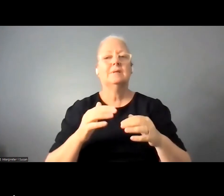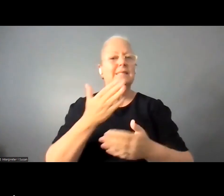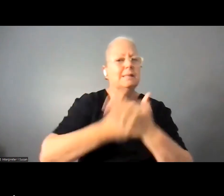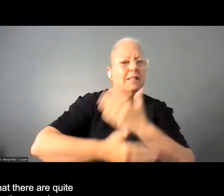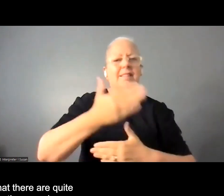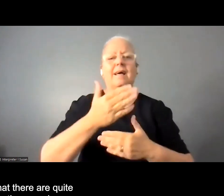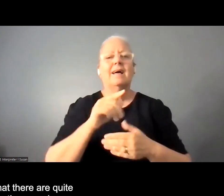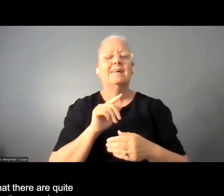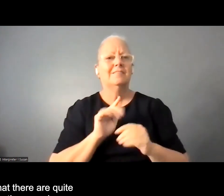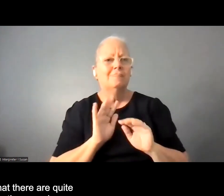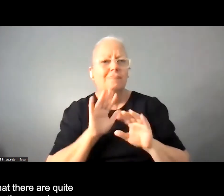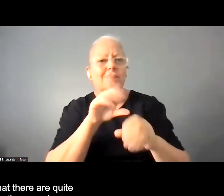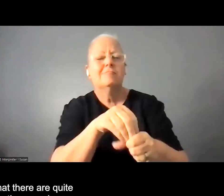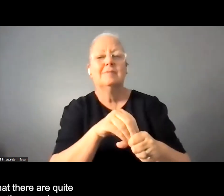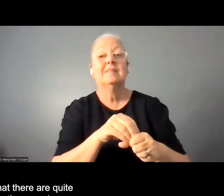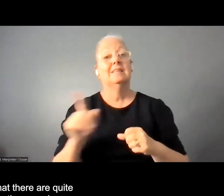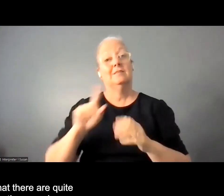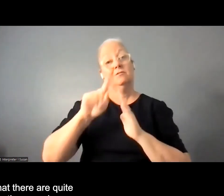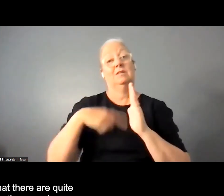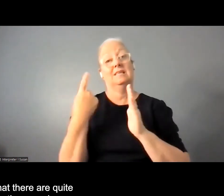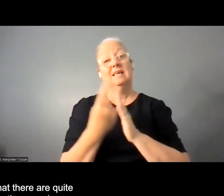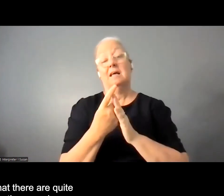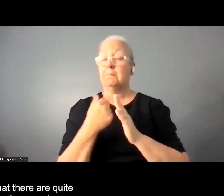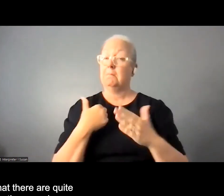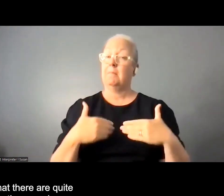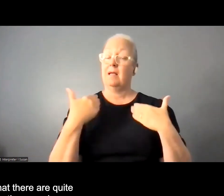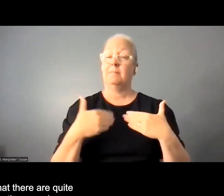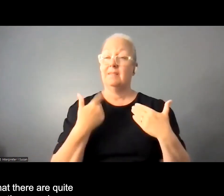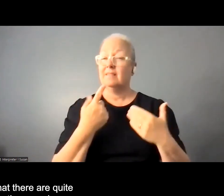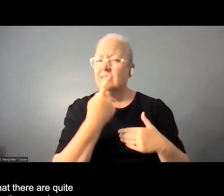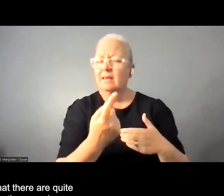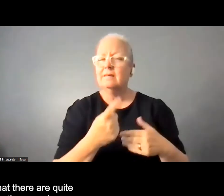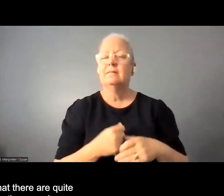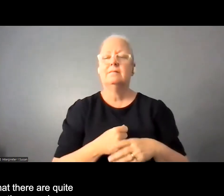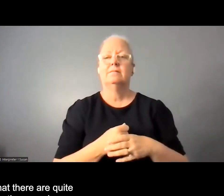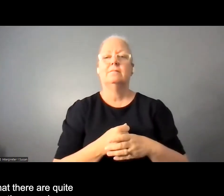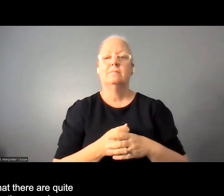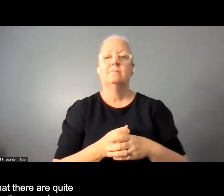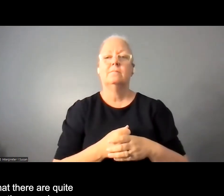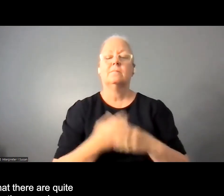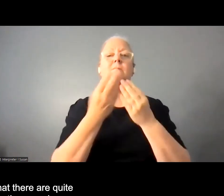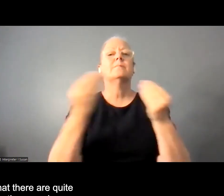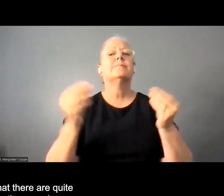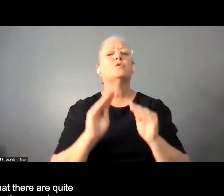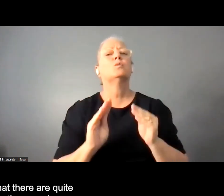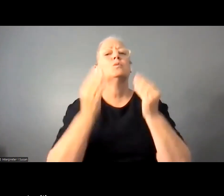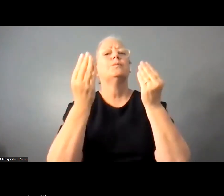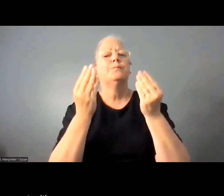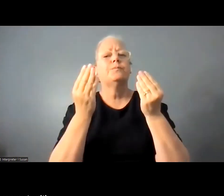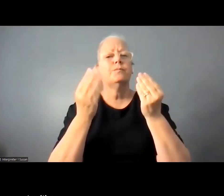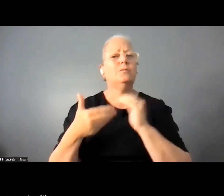sri lanka i'm really happy to say that there are quite a few youth organizations coming up